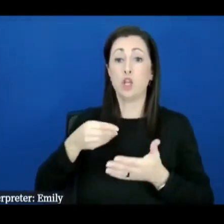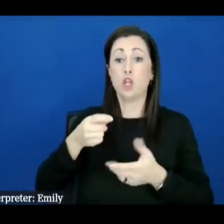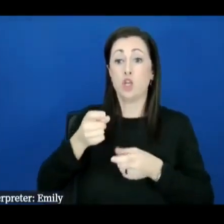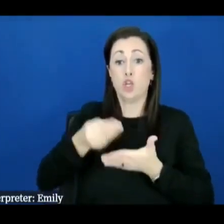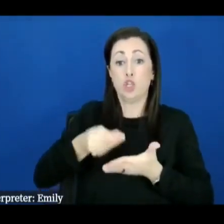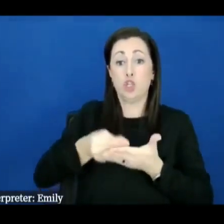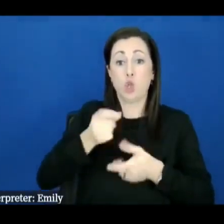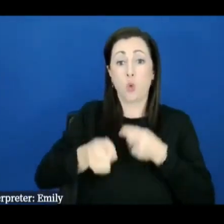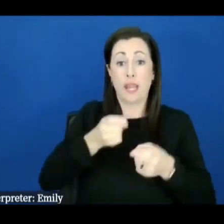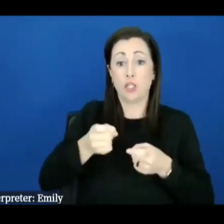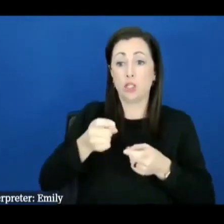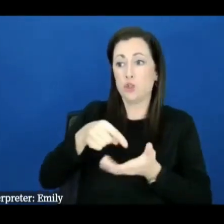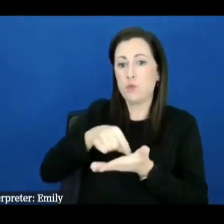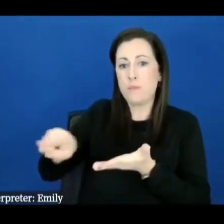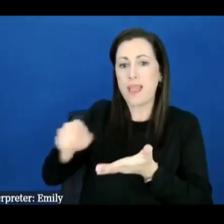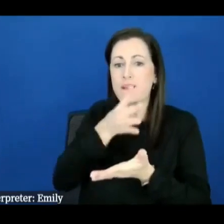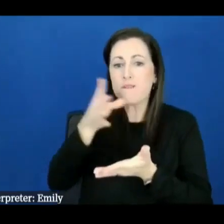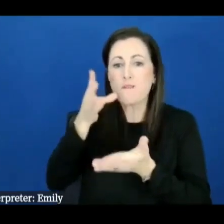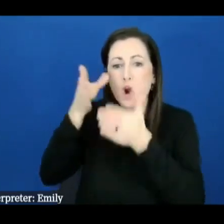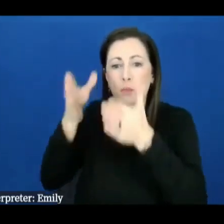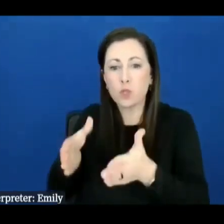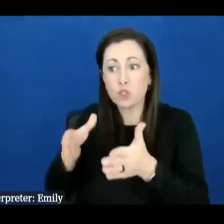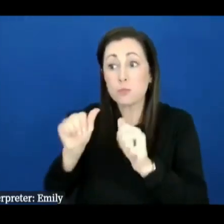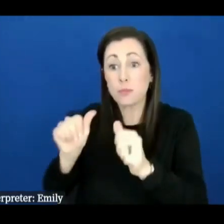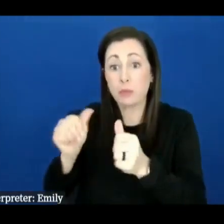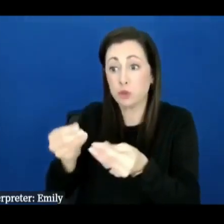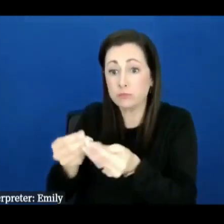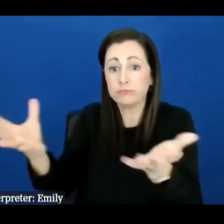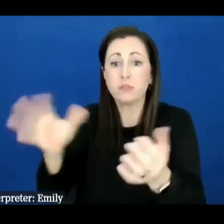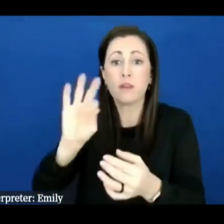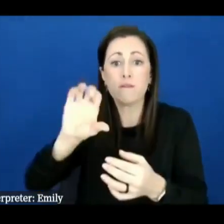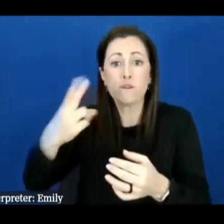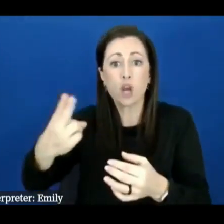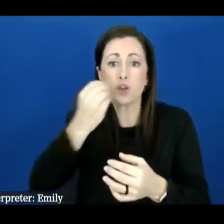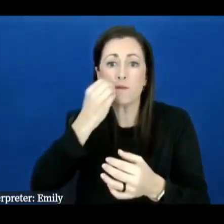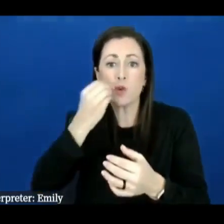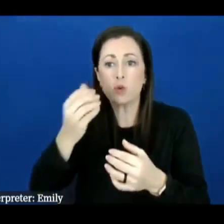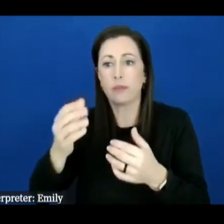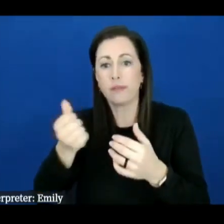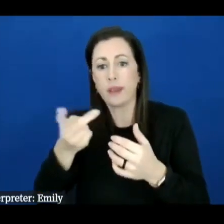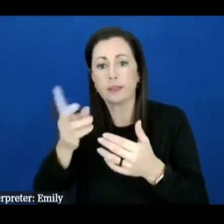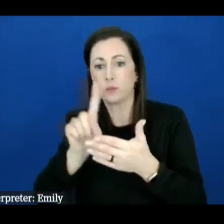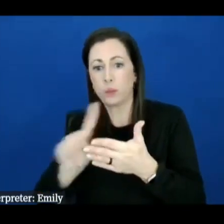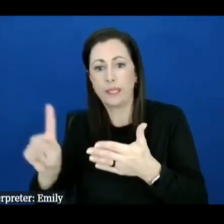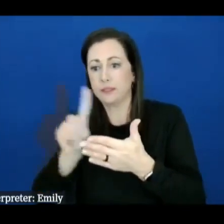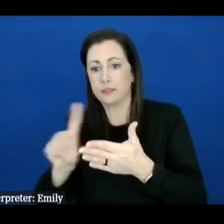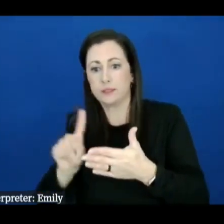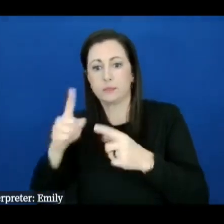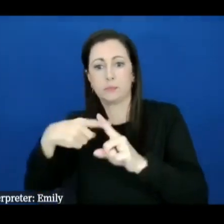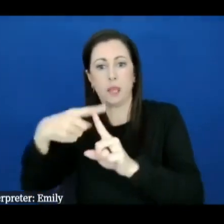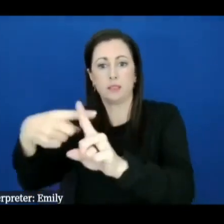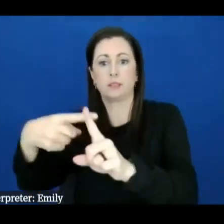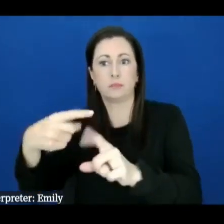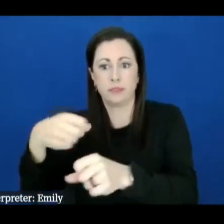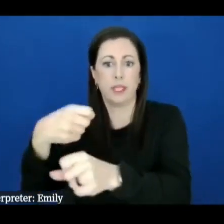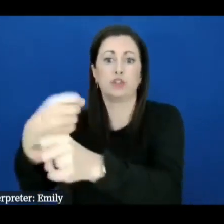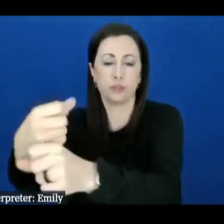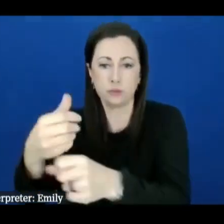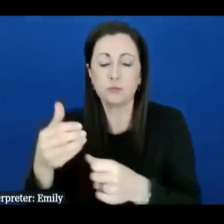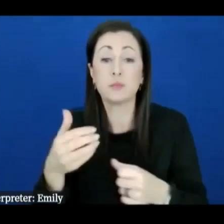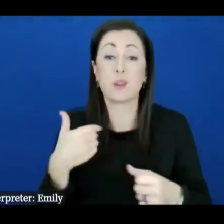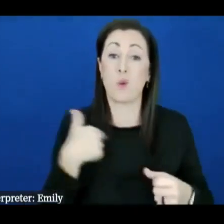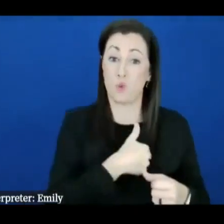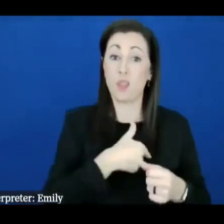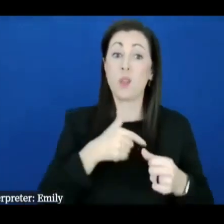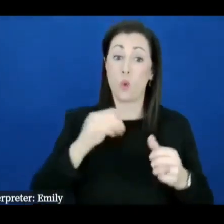distribute fresh produce through our farmers market truck in the coming weeks and months and years um so we welcome donations